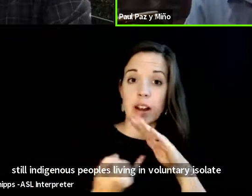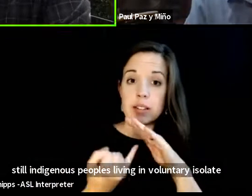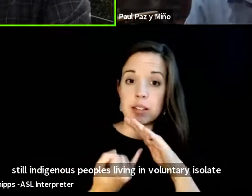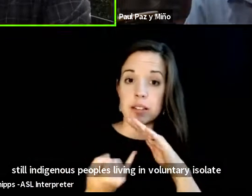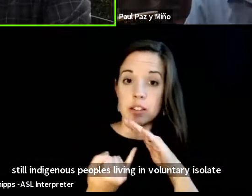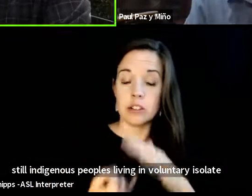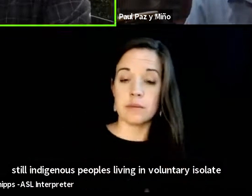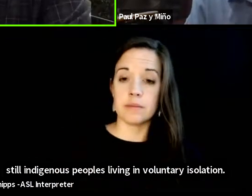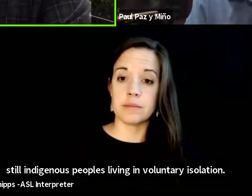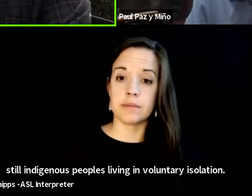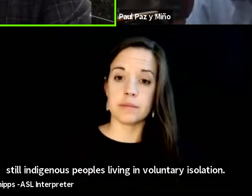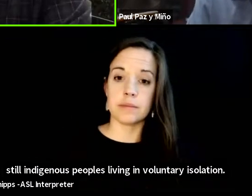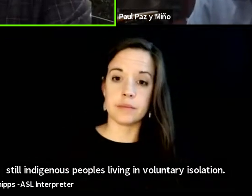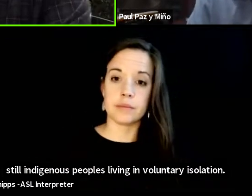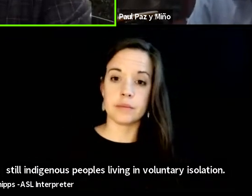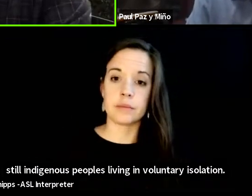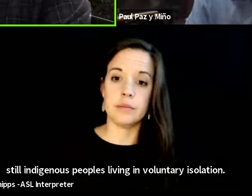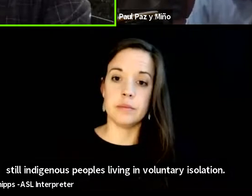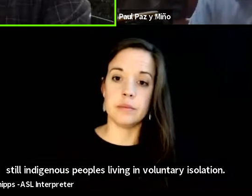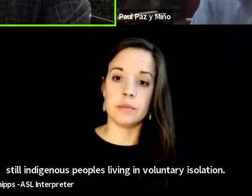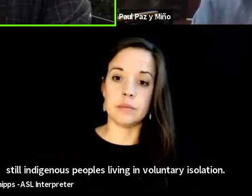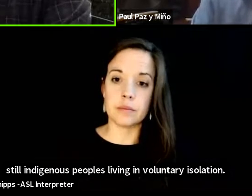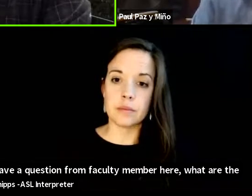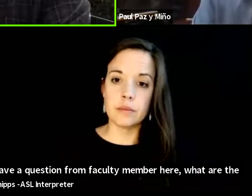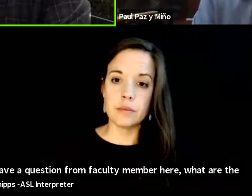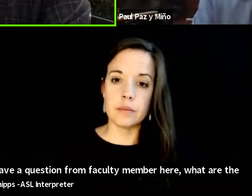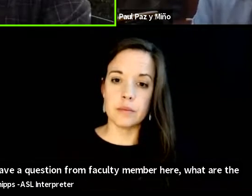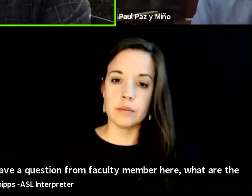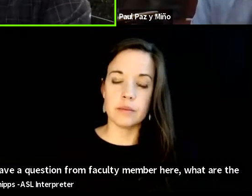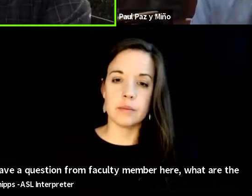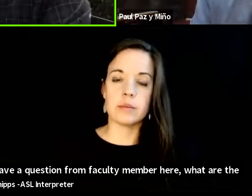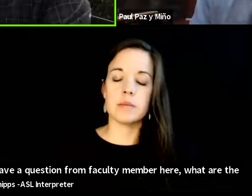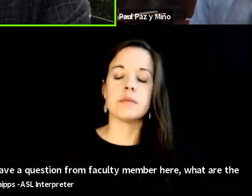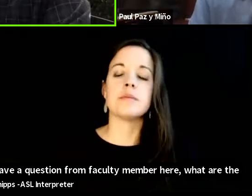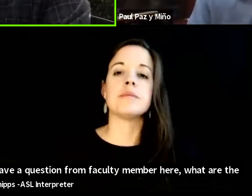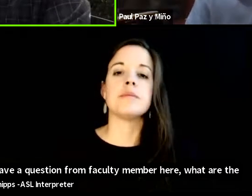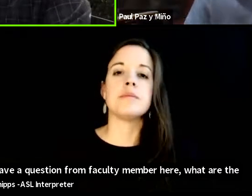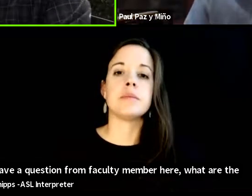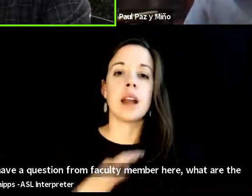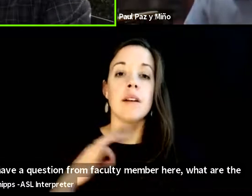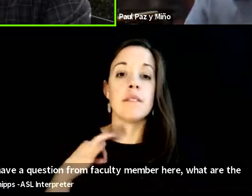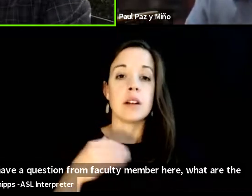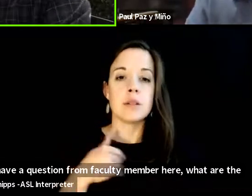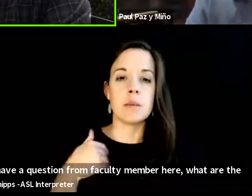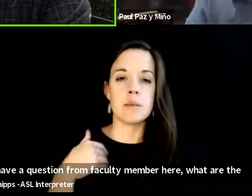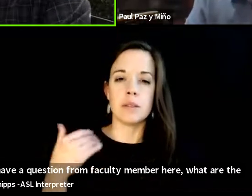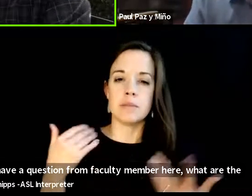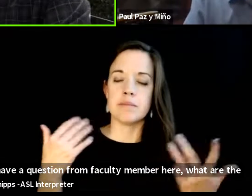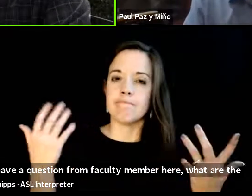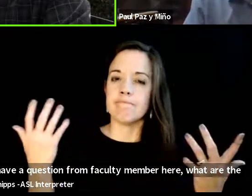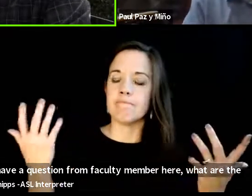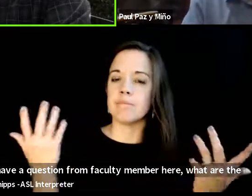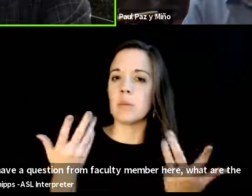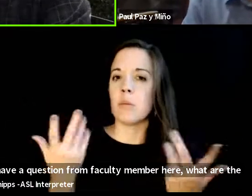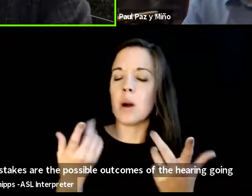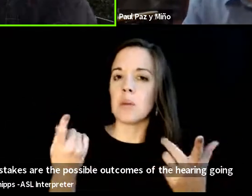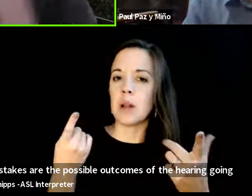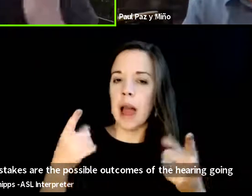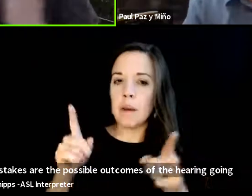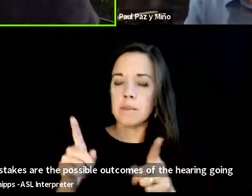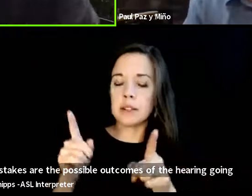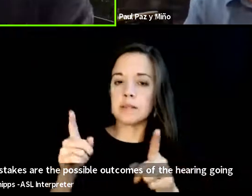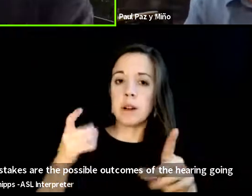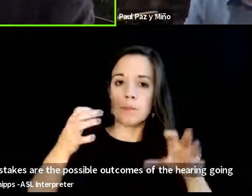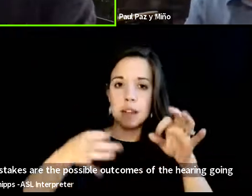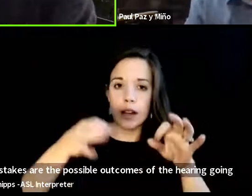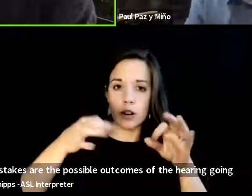i have a question from faculty member here um what are the stakes or the possible outcomes of the hearing going on before the house and you've talked a lot about